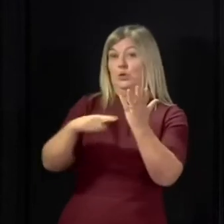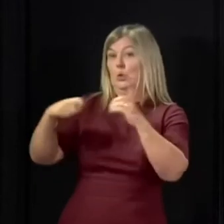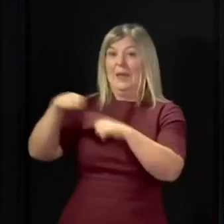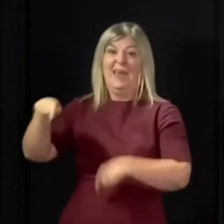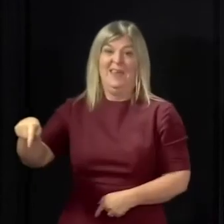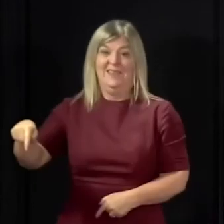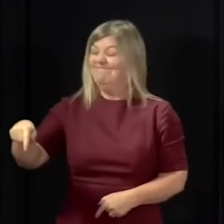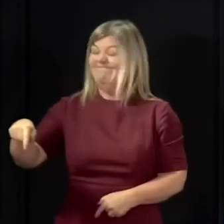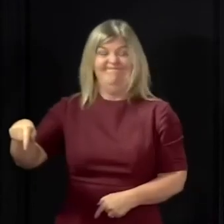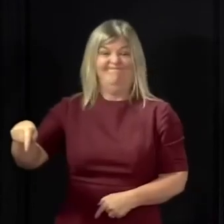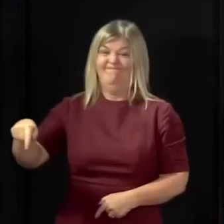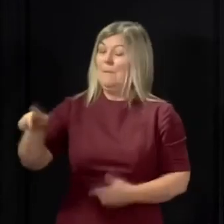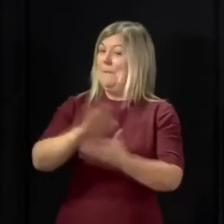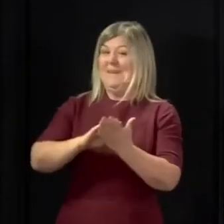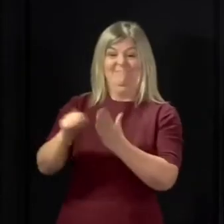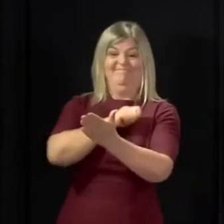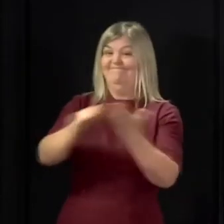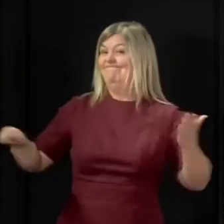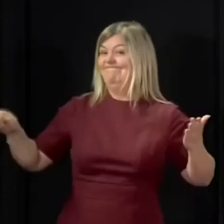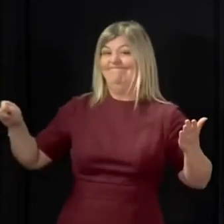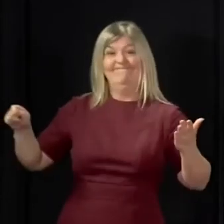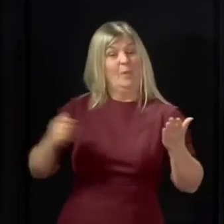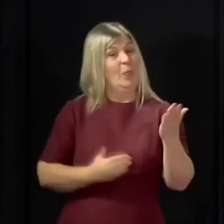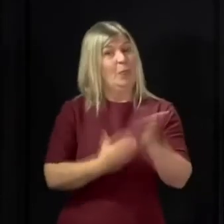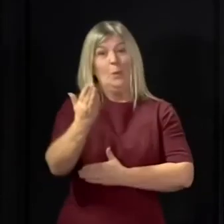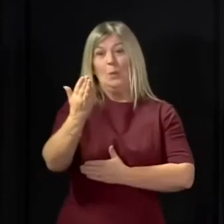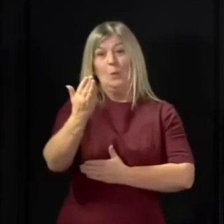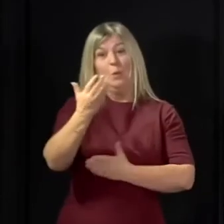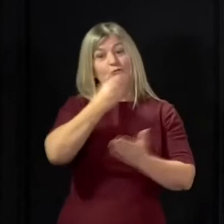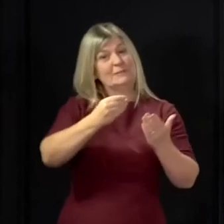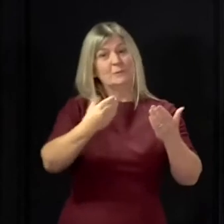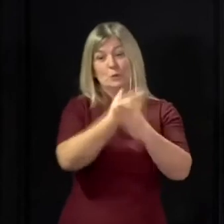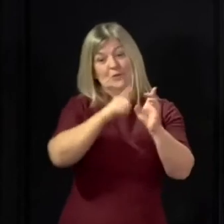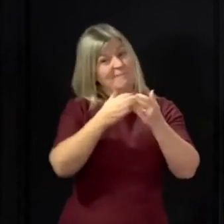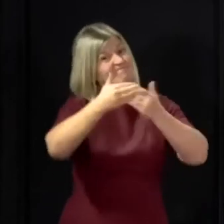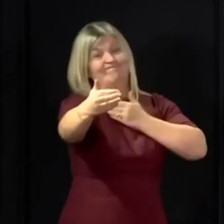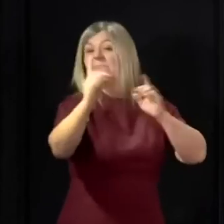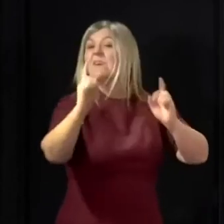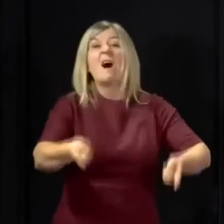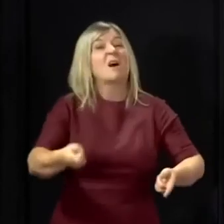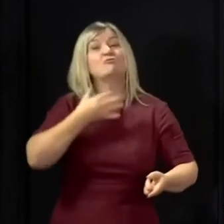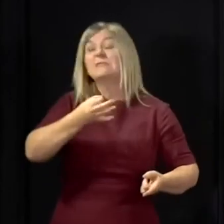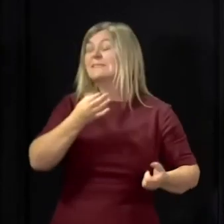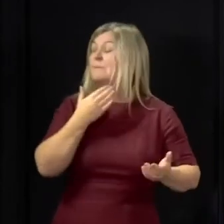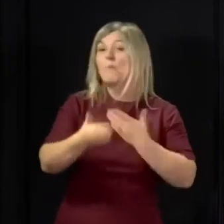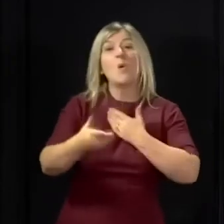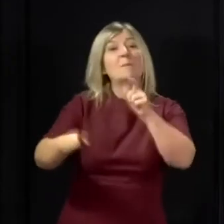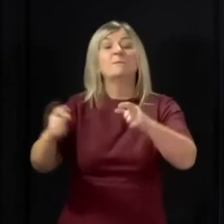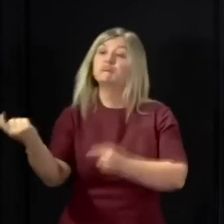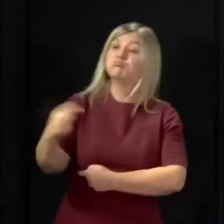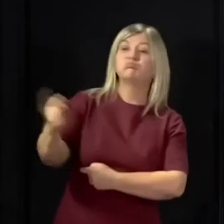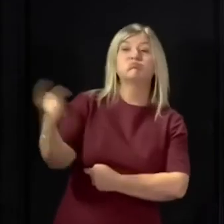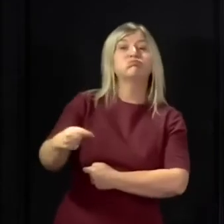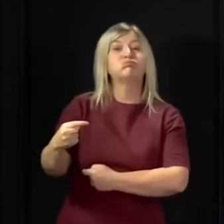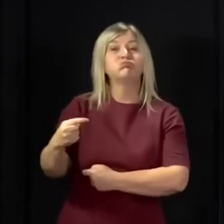this that ban will remain in place right throughout the festive period. We simply cannot risk more of this new strain